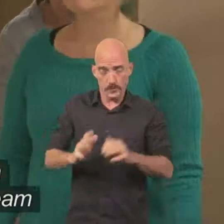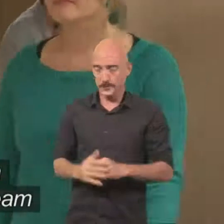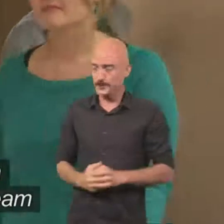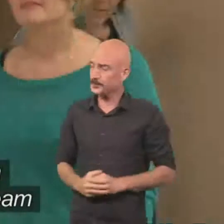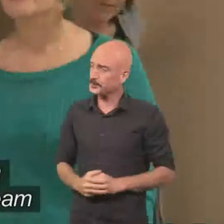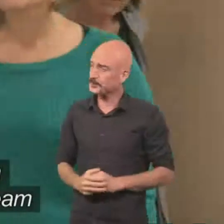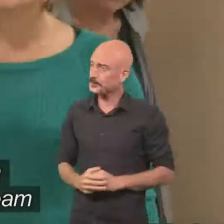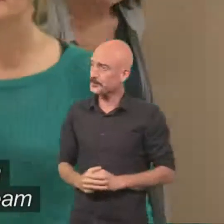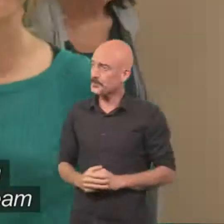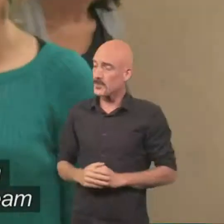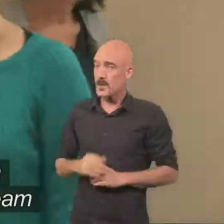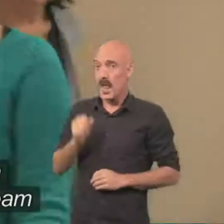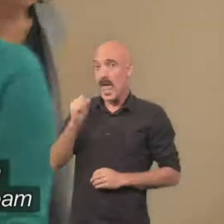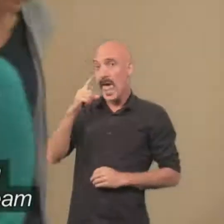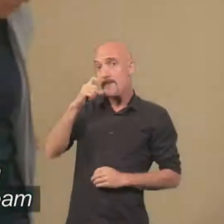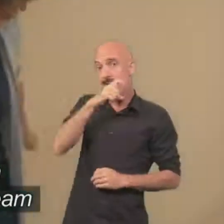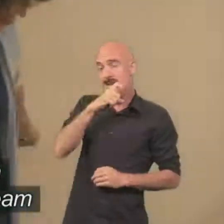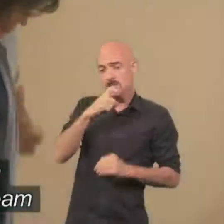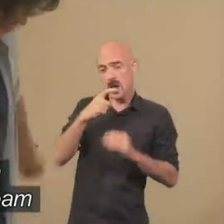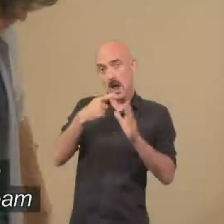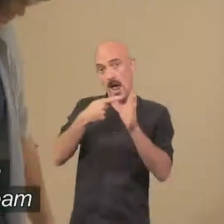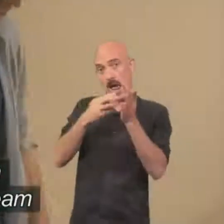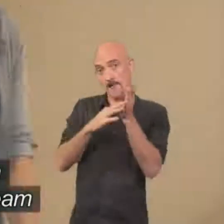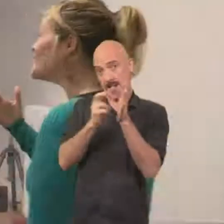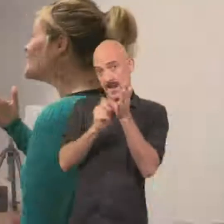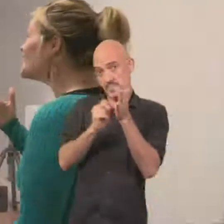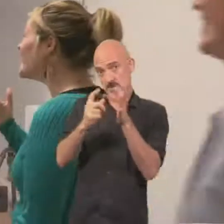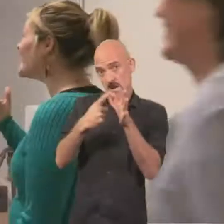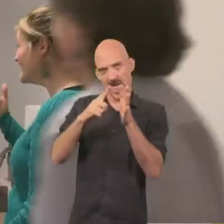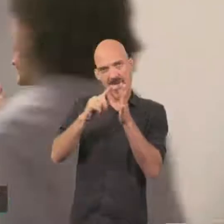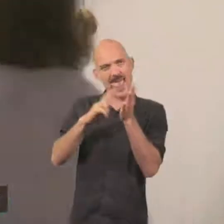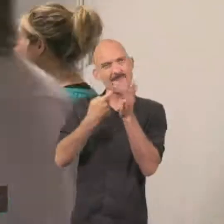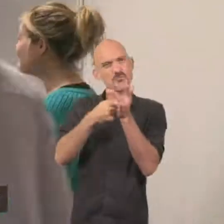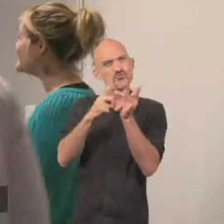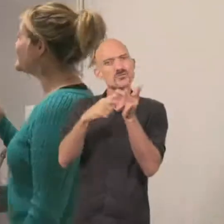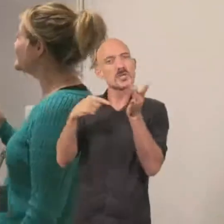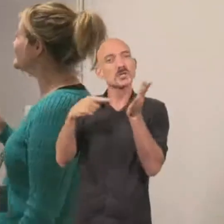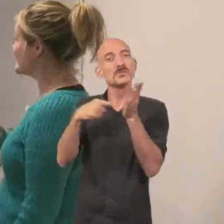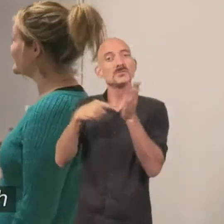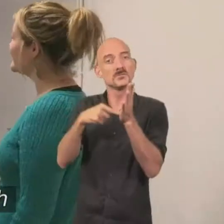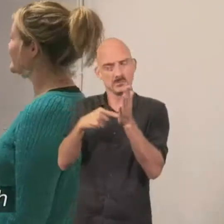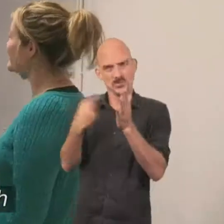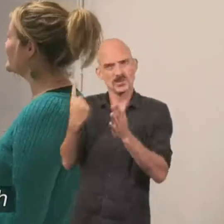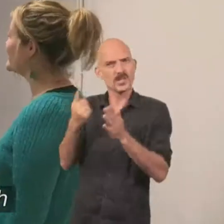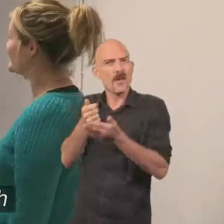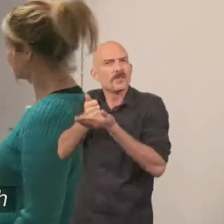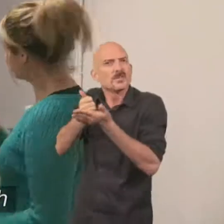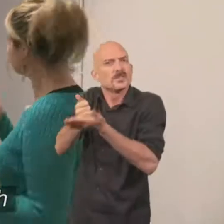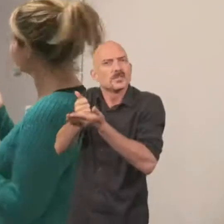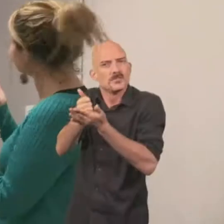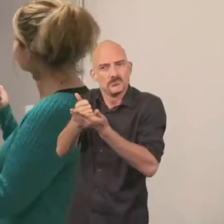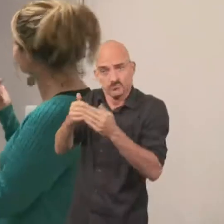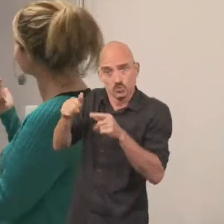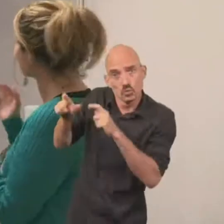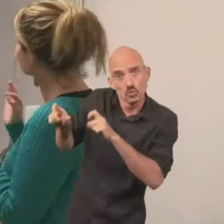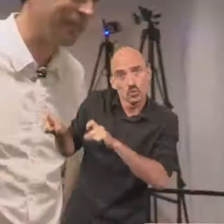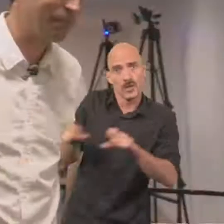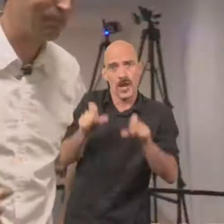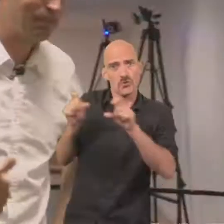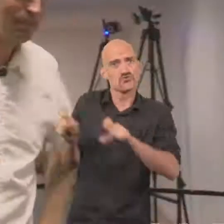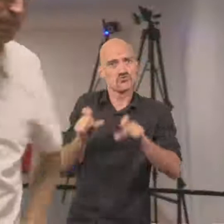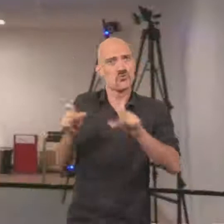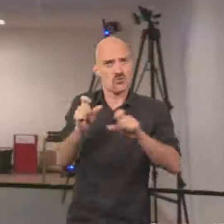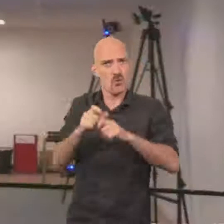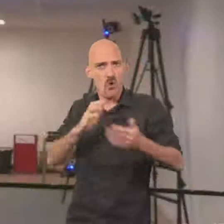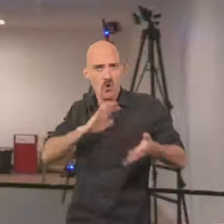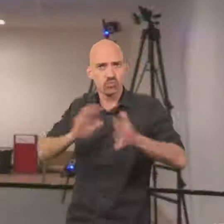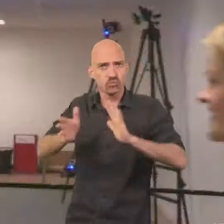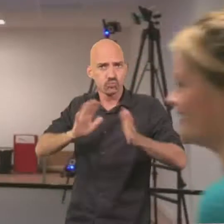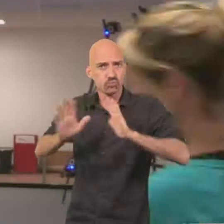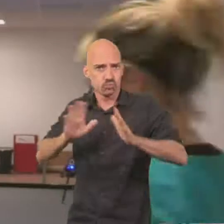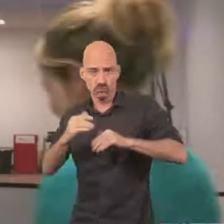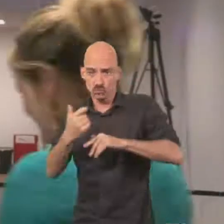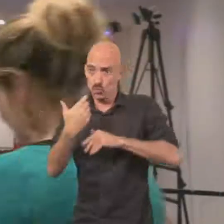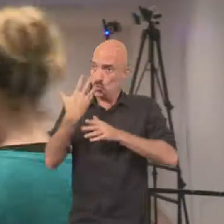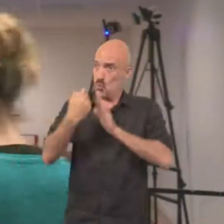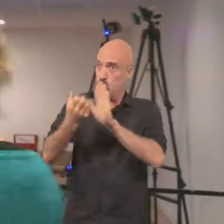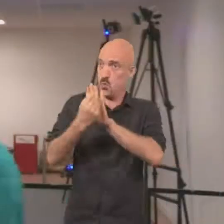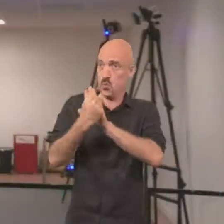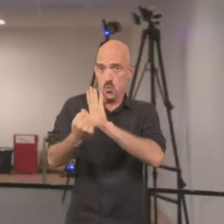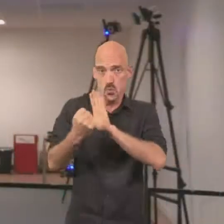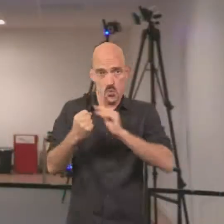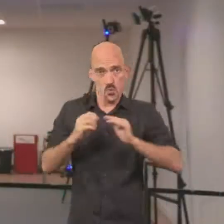Amanda Everett has been assisting the Mocap Lab team with their continuing work and is the model on which their latest shoots have been based.